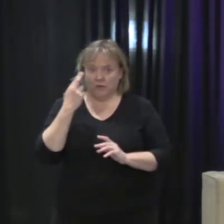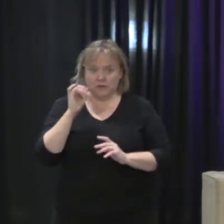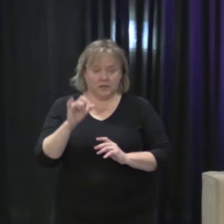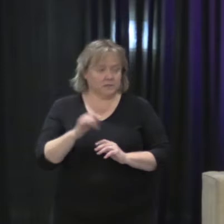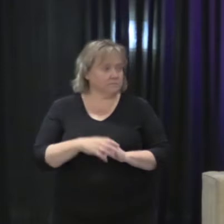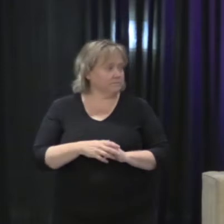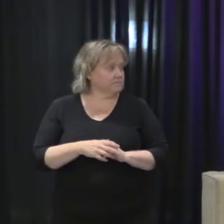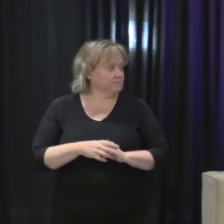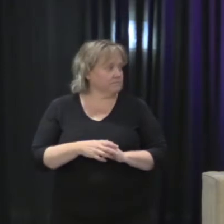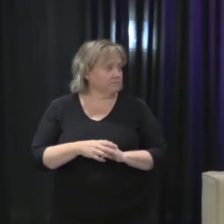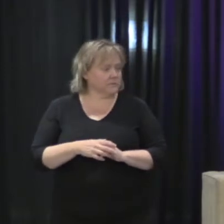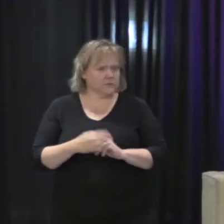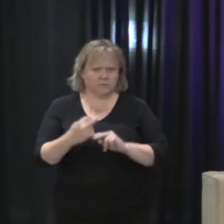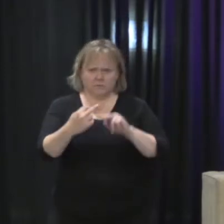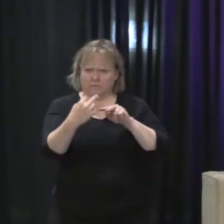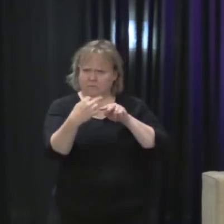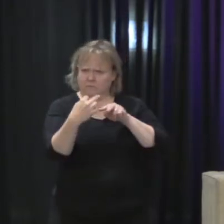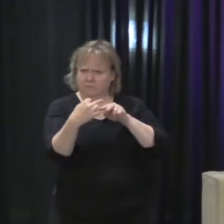Oh.